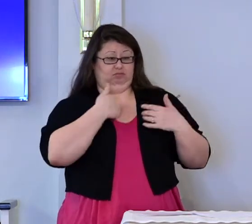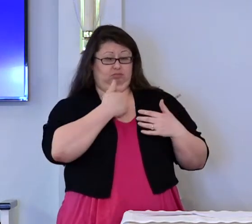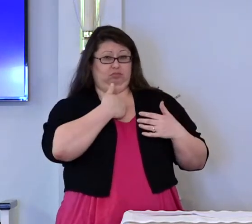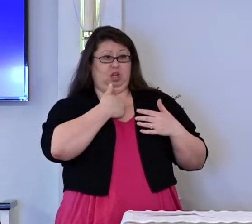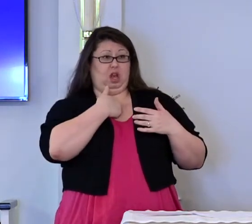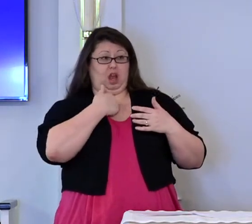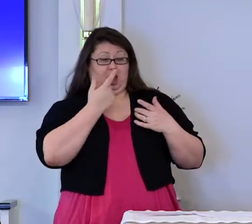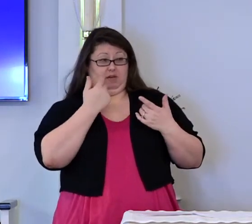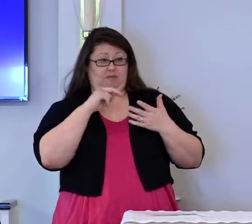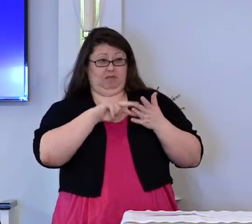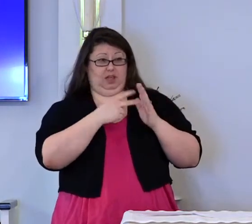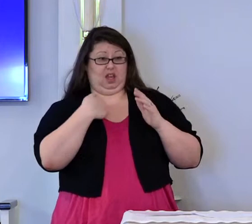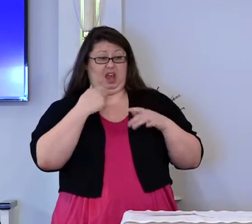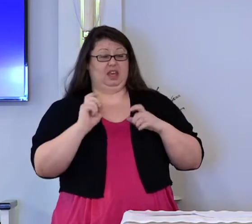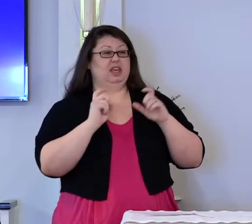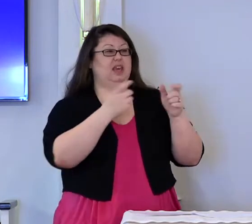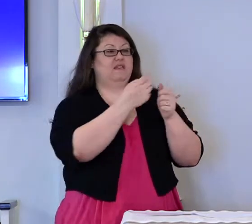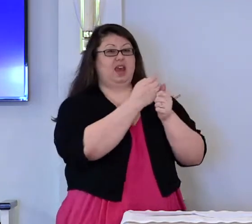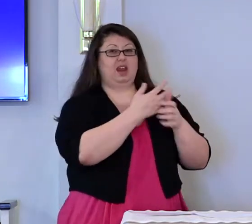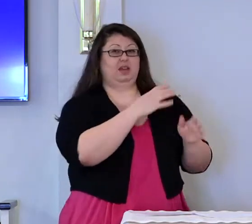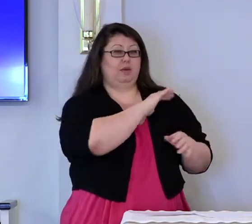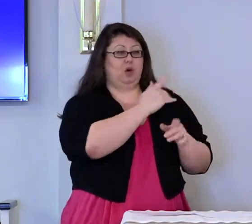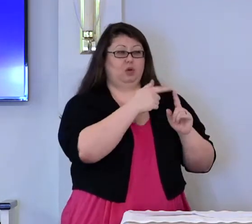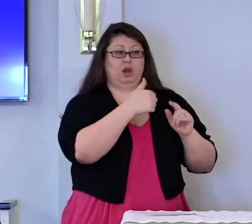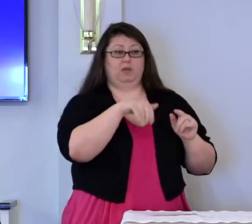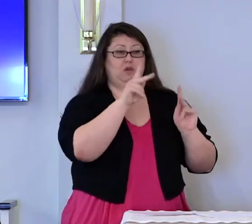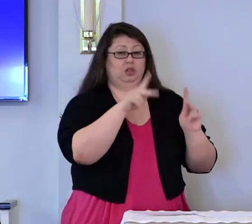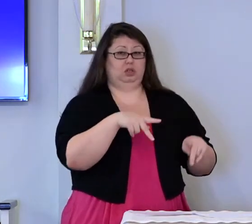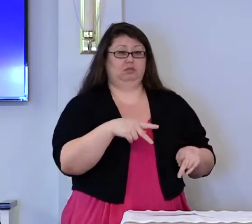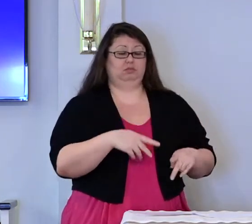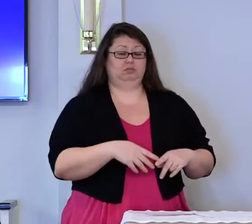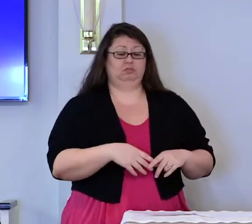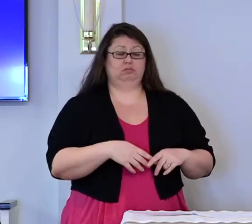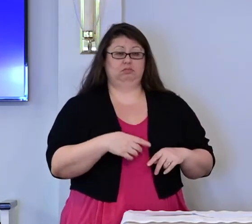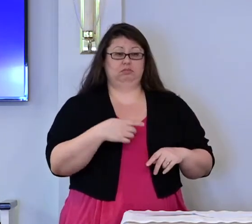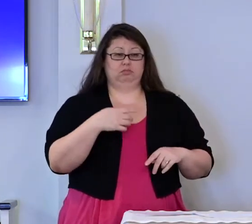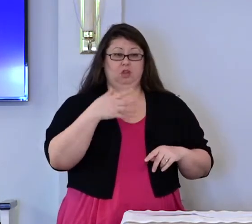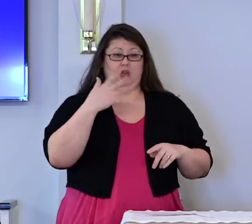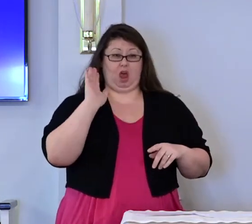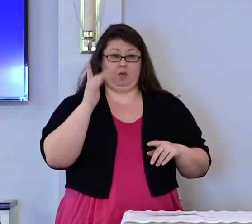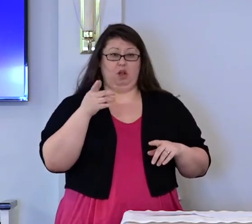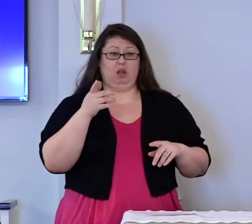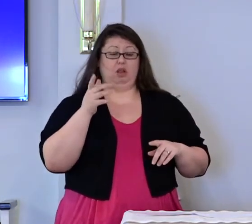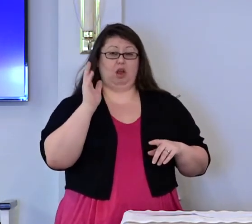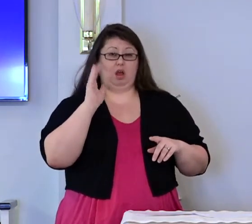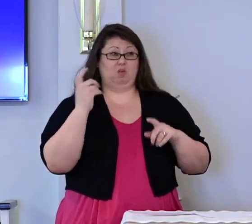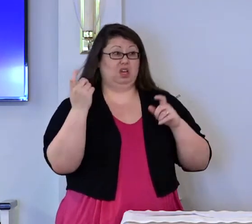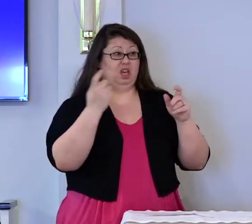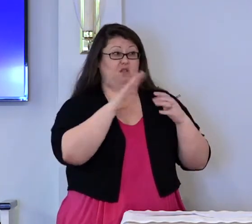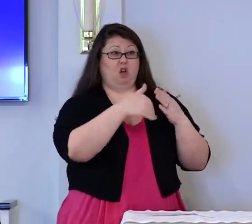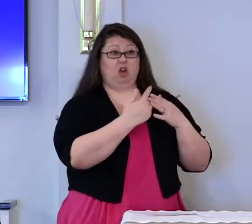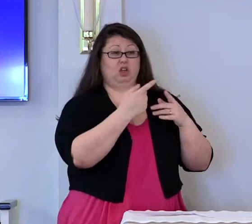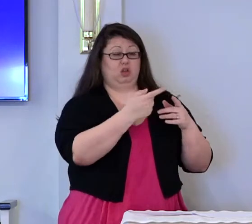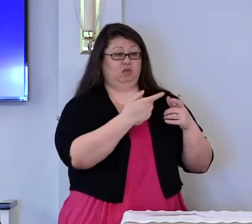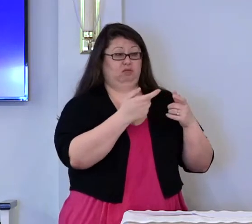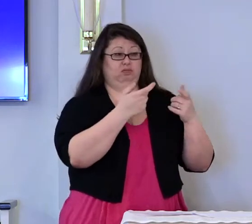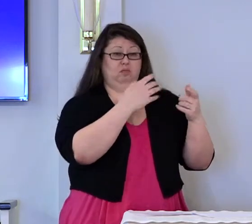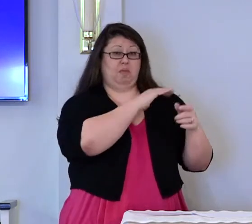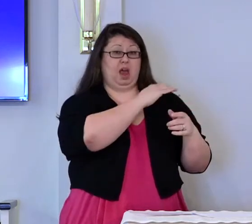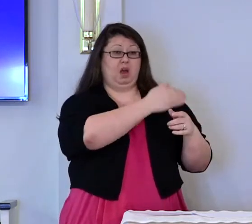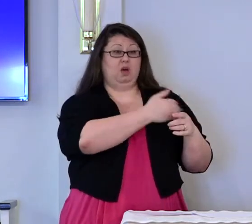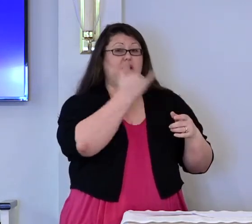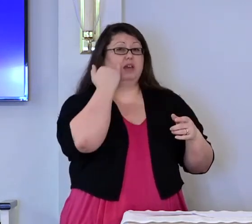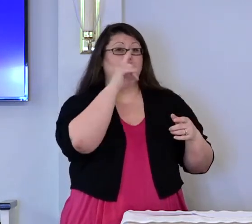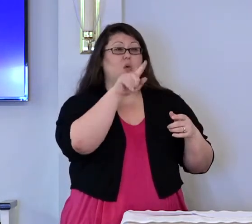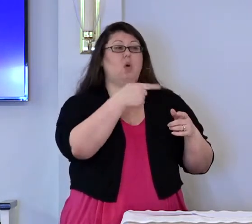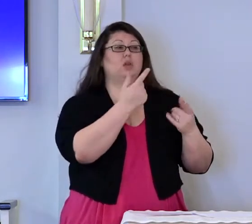I can give it to any person I want. I will give it all to you if you